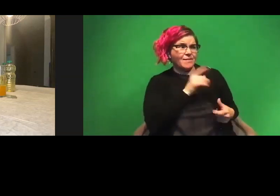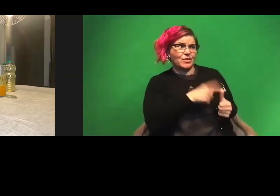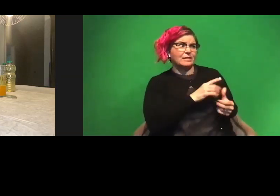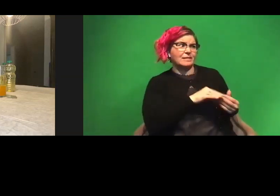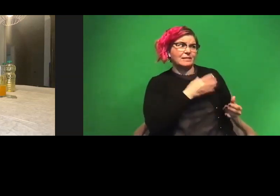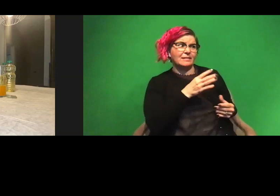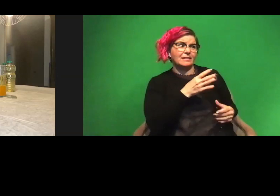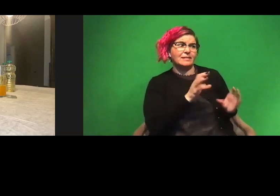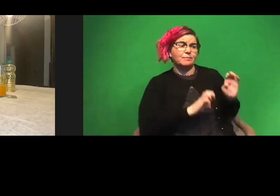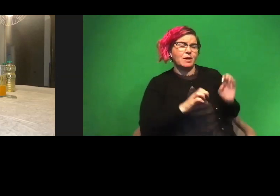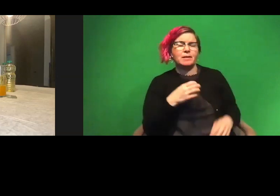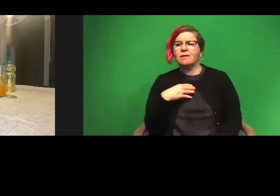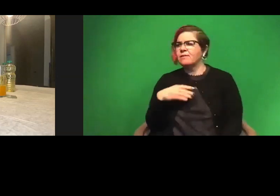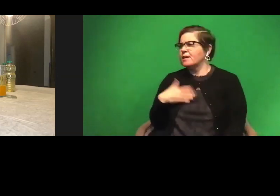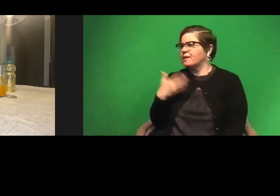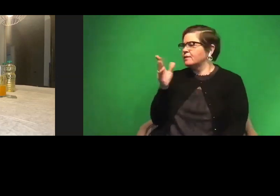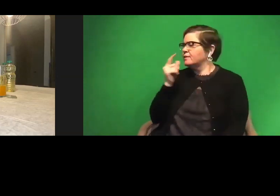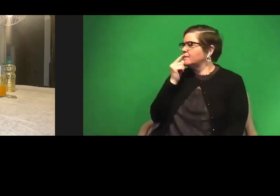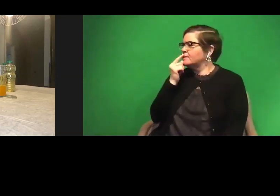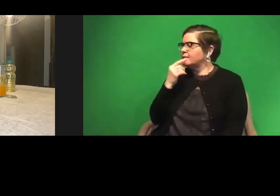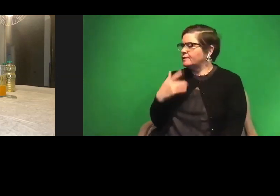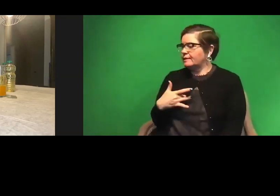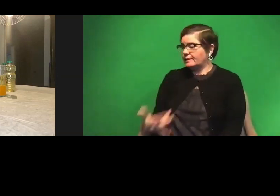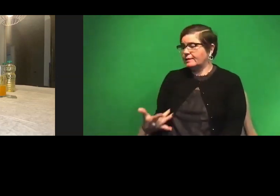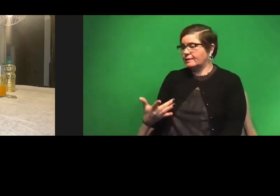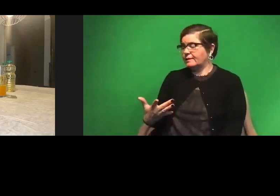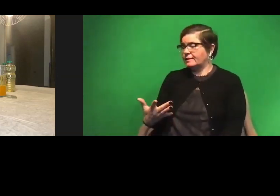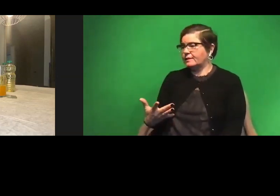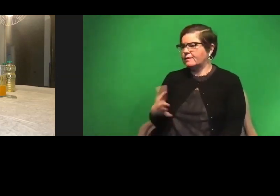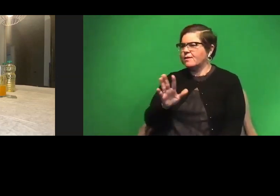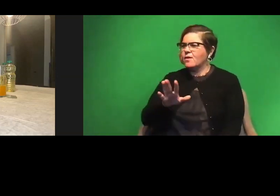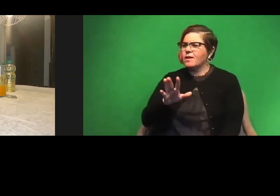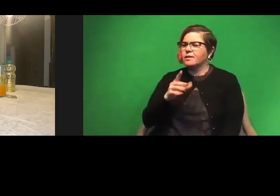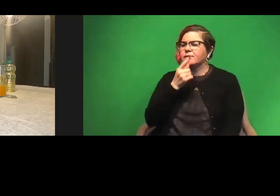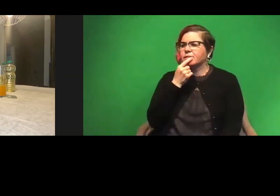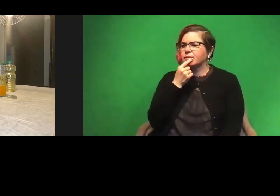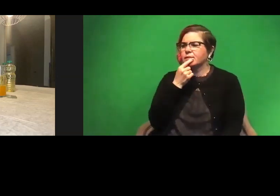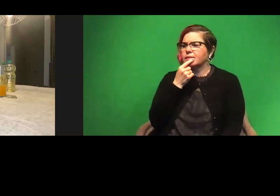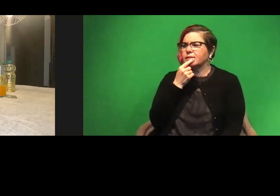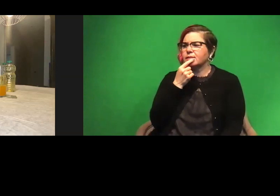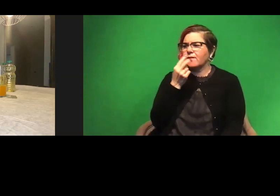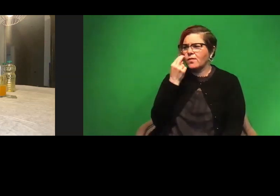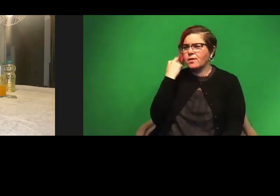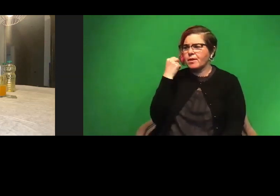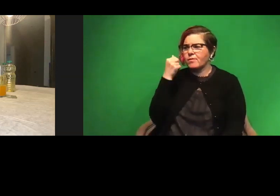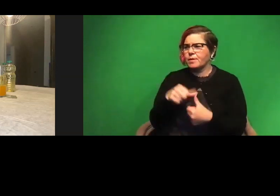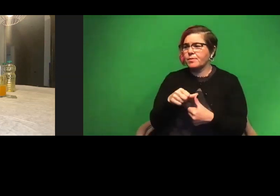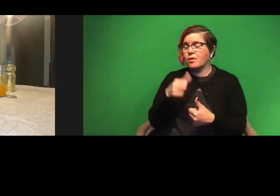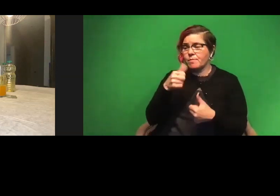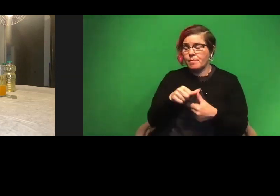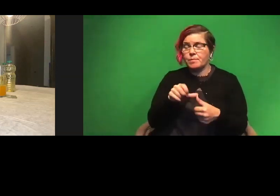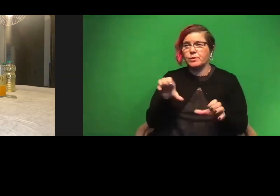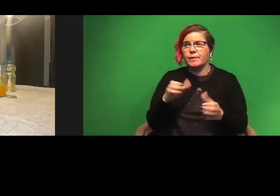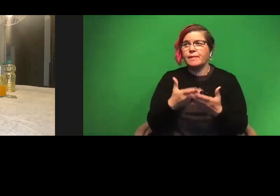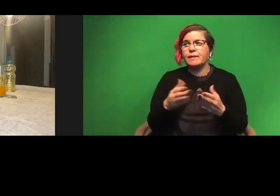gosh. So it would most likely have to be. Okay. So I remember, as far as I can remember, I remember doing things like, um,